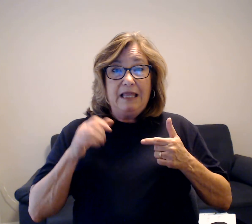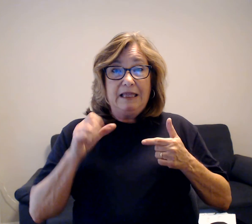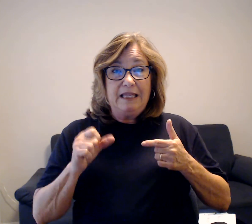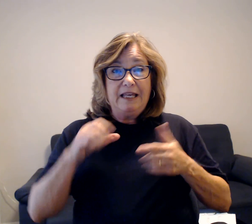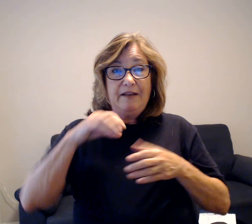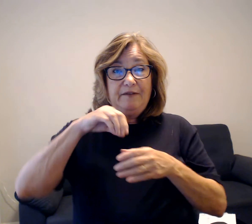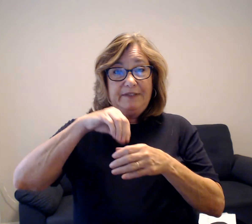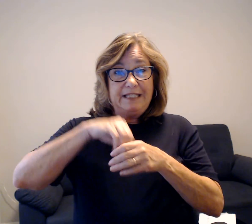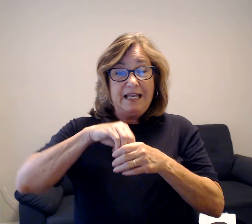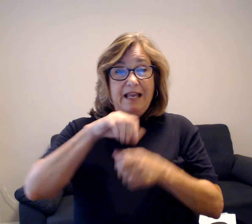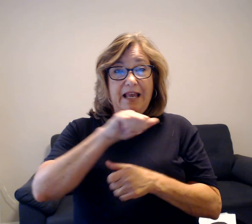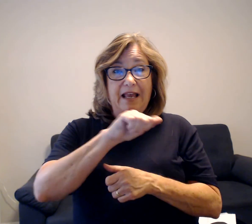that tree.